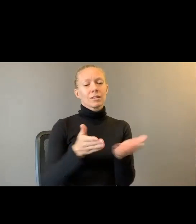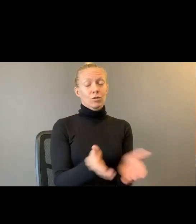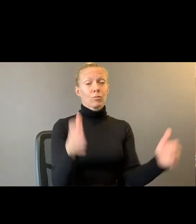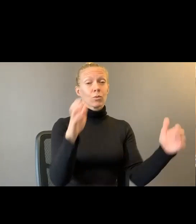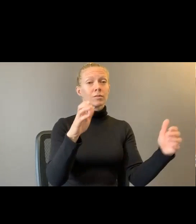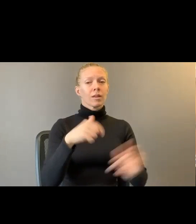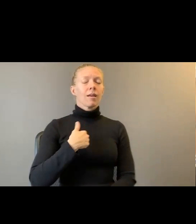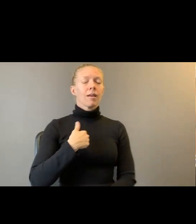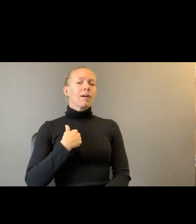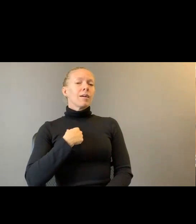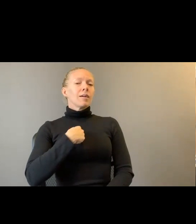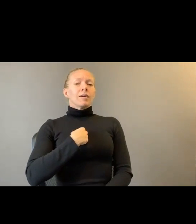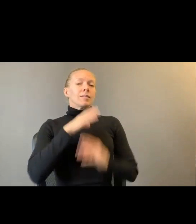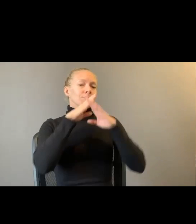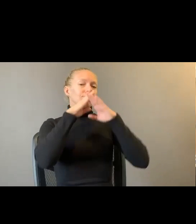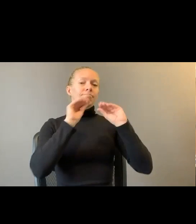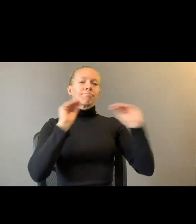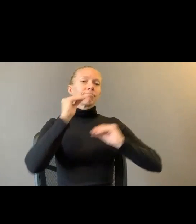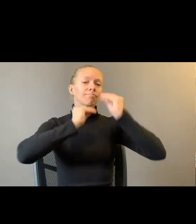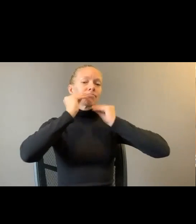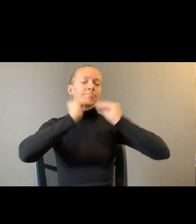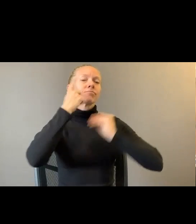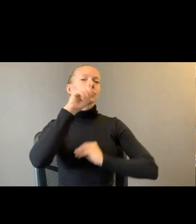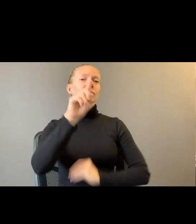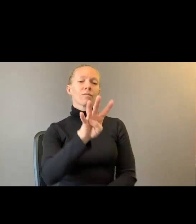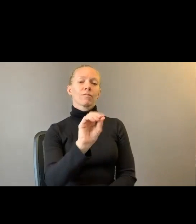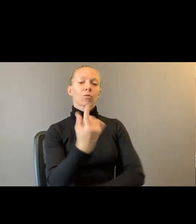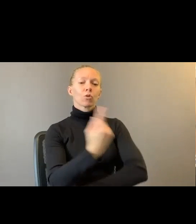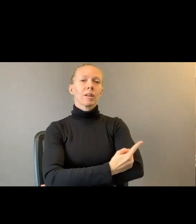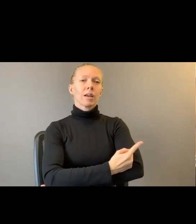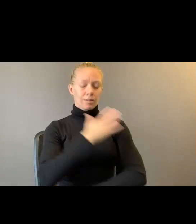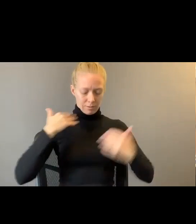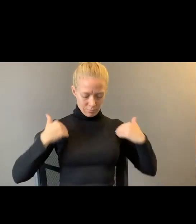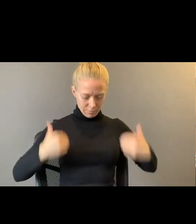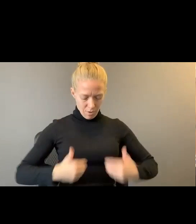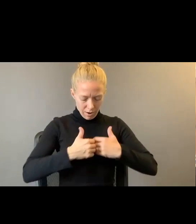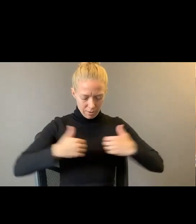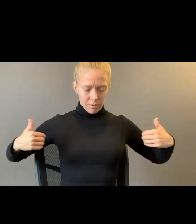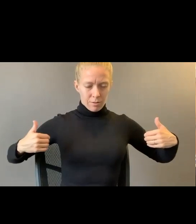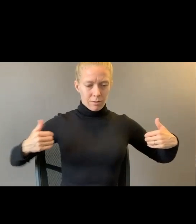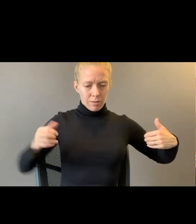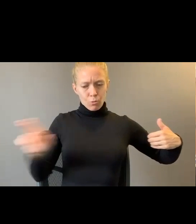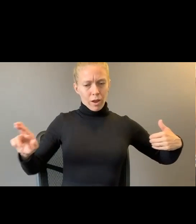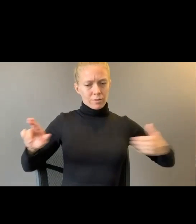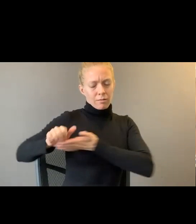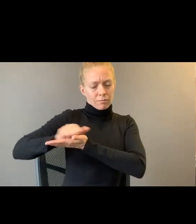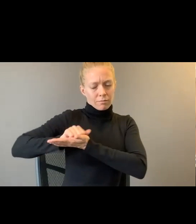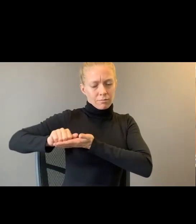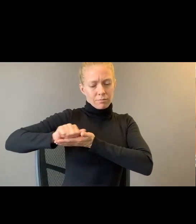days. Parted my body into two halves. Washed you off the right side, then the left.